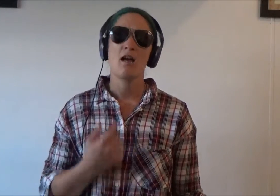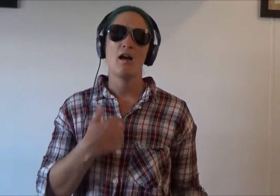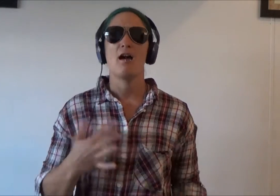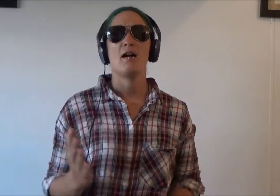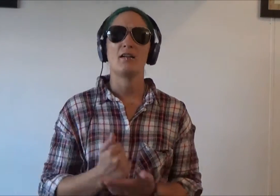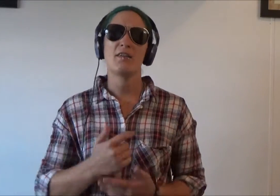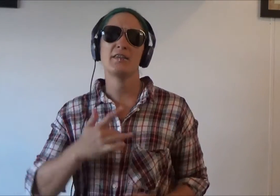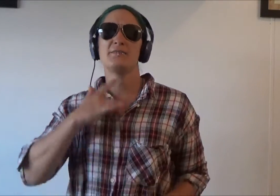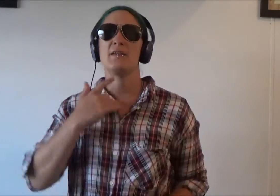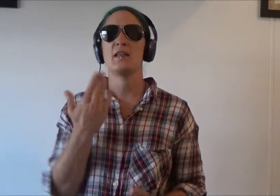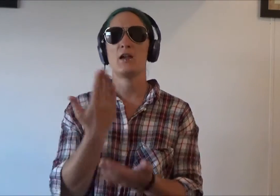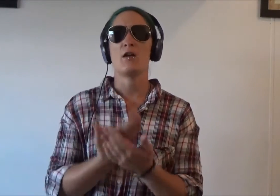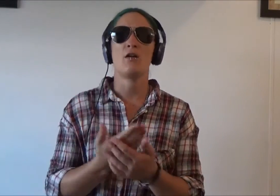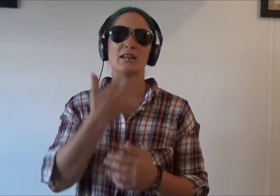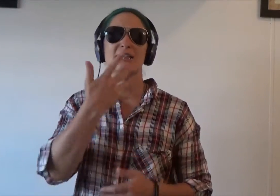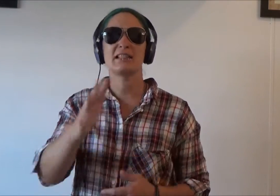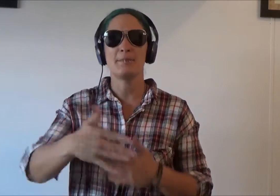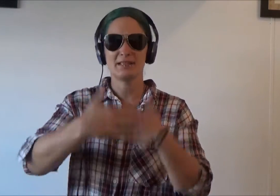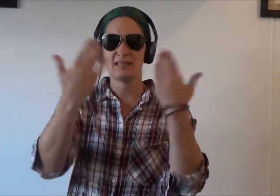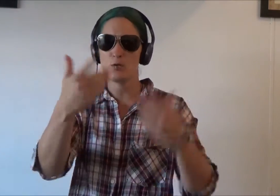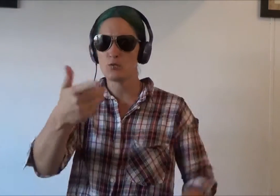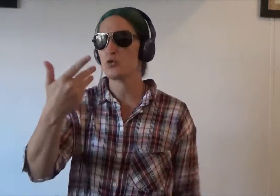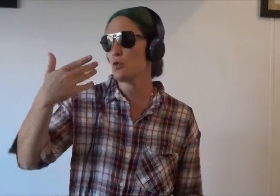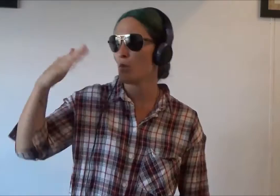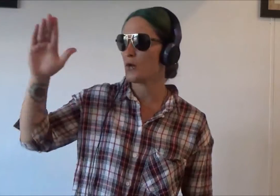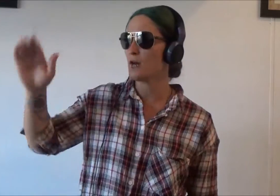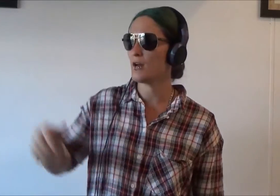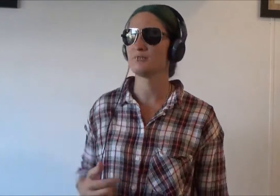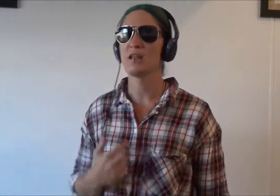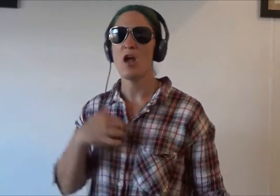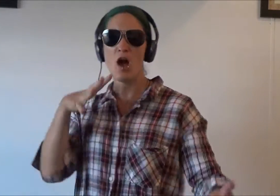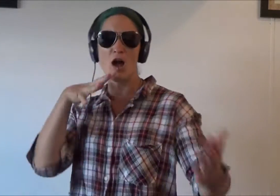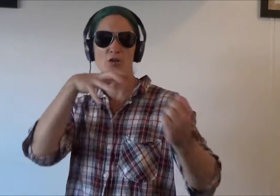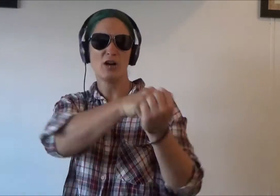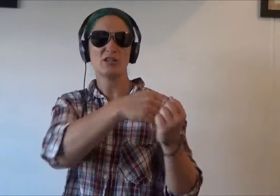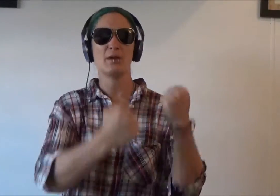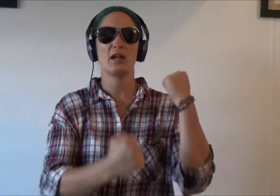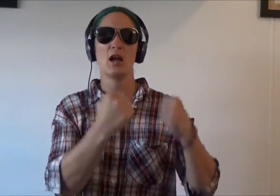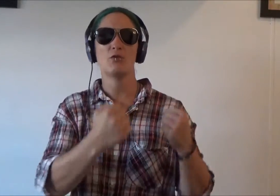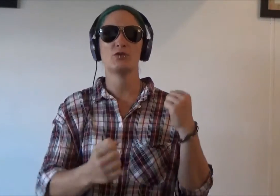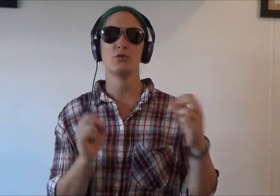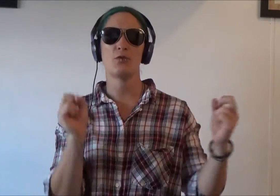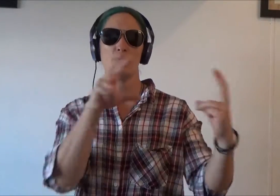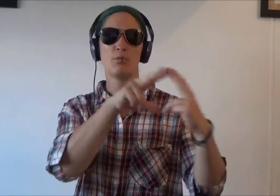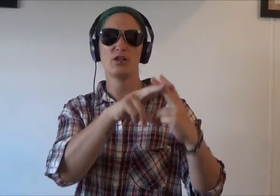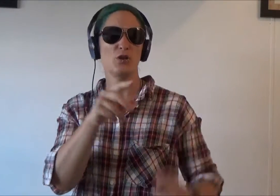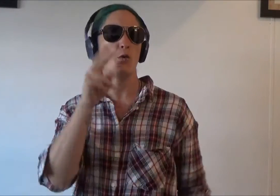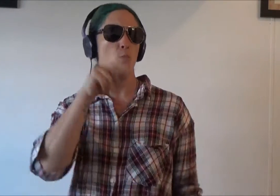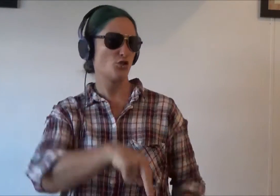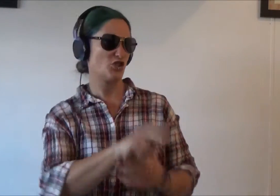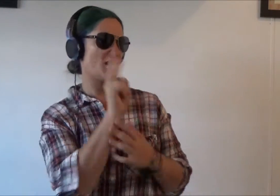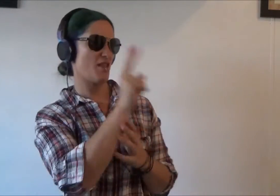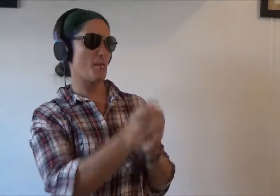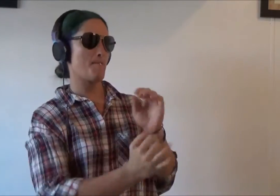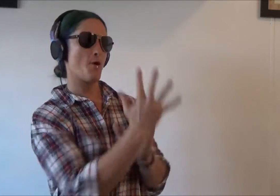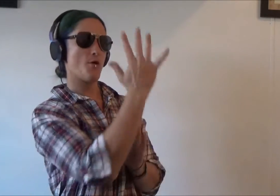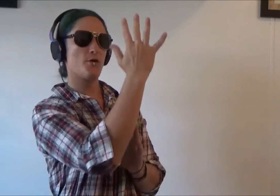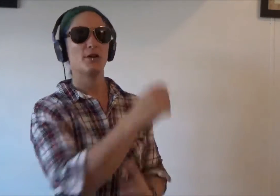I got this feeling on the summer day when you were gone I crashed my car into the bridge, I watched, I let it burn